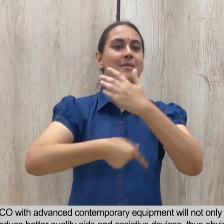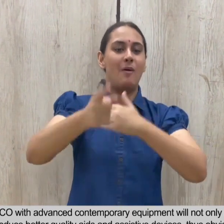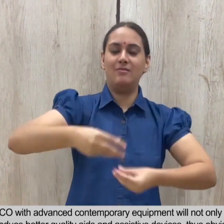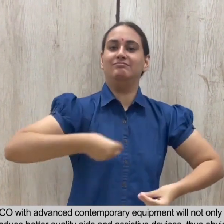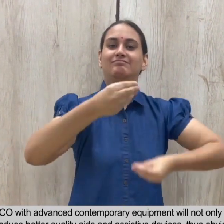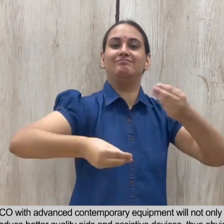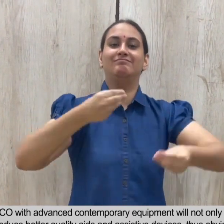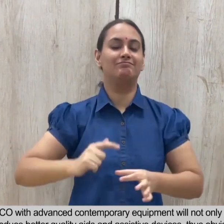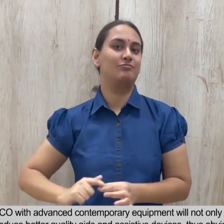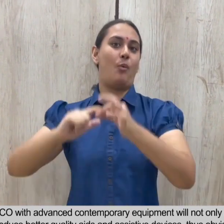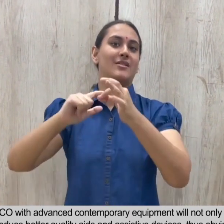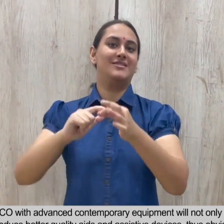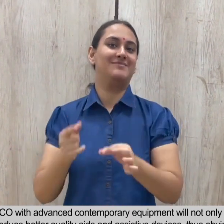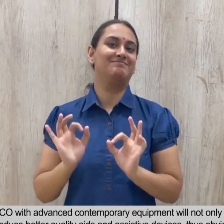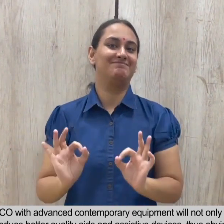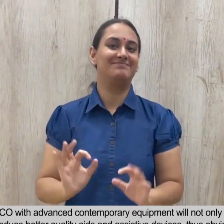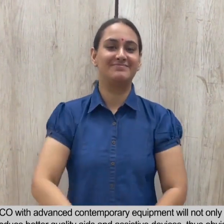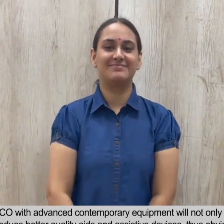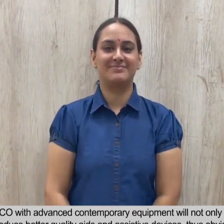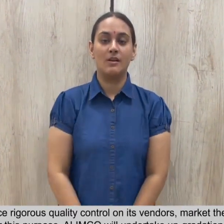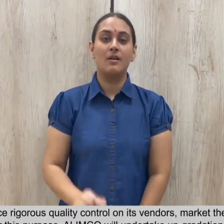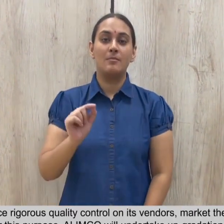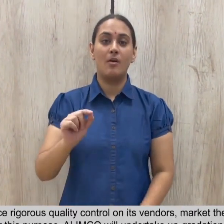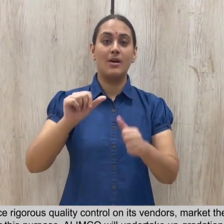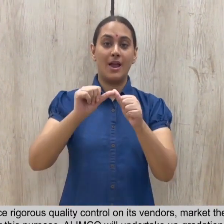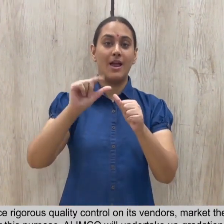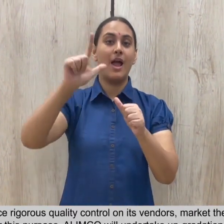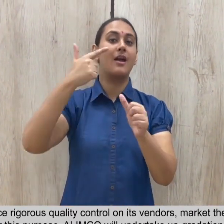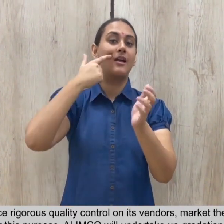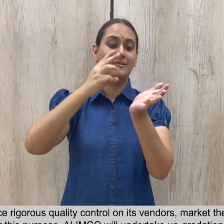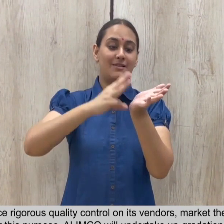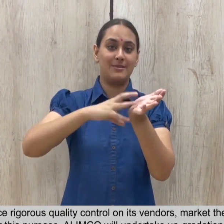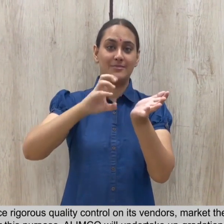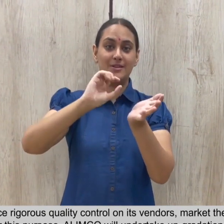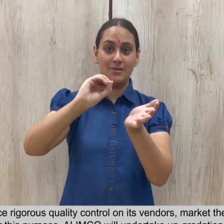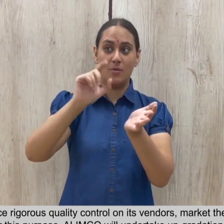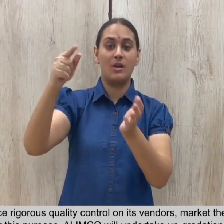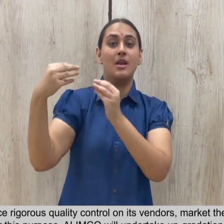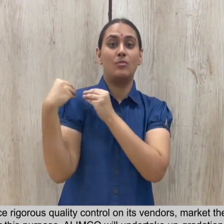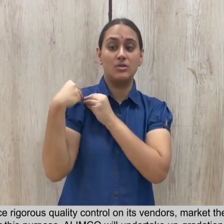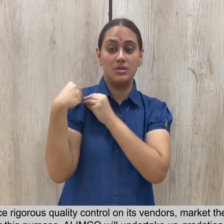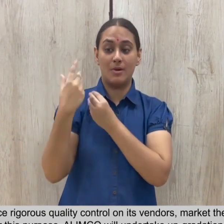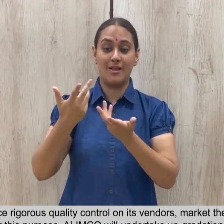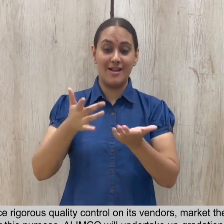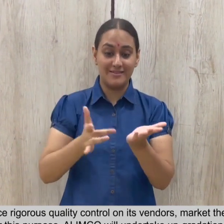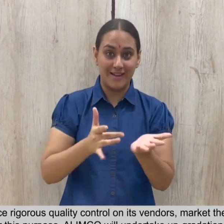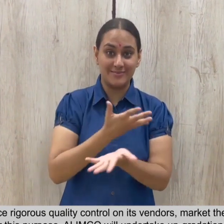15.4.1 Artificial Alimco will enforce rigorous